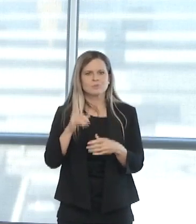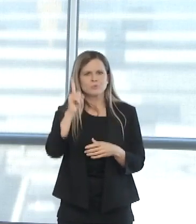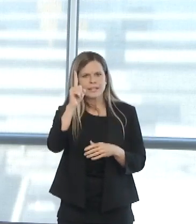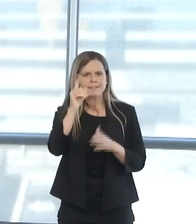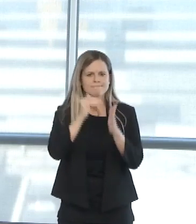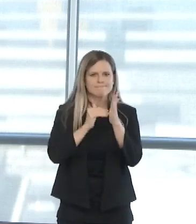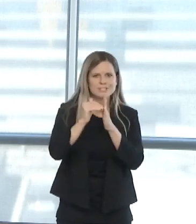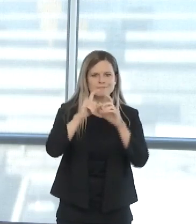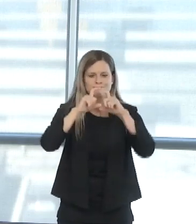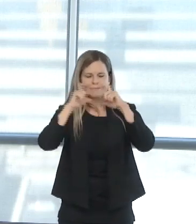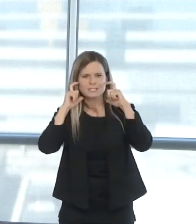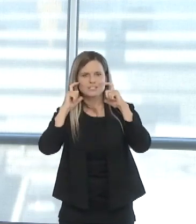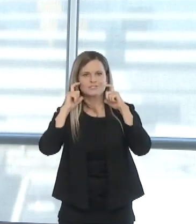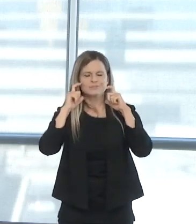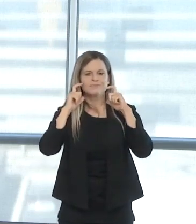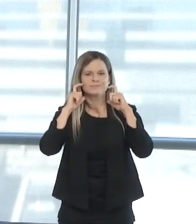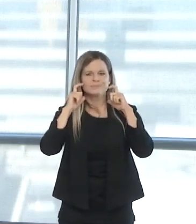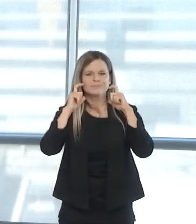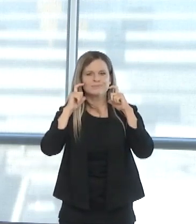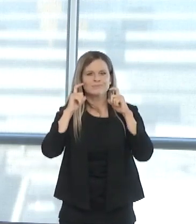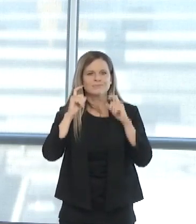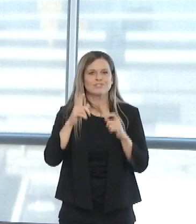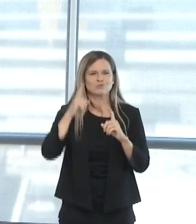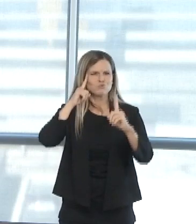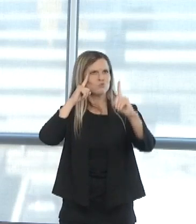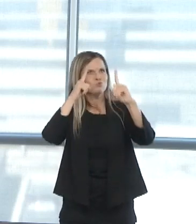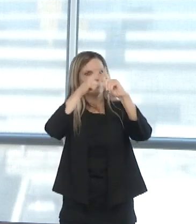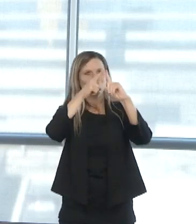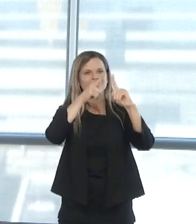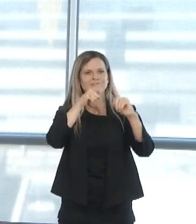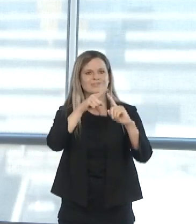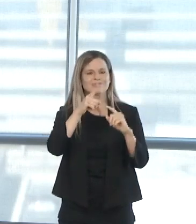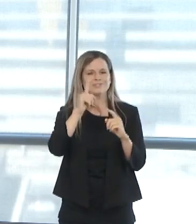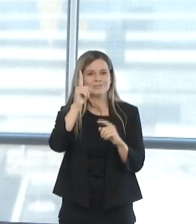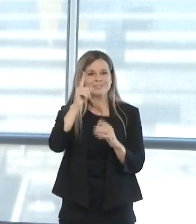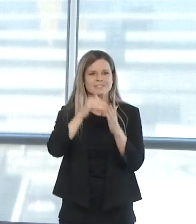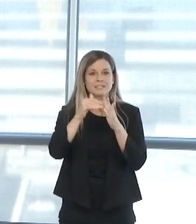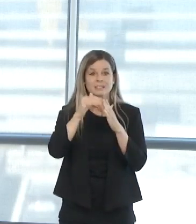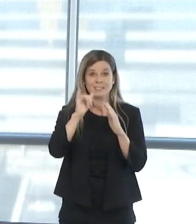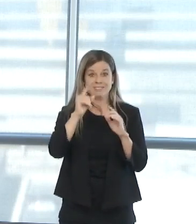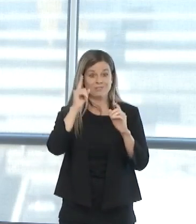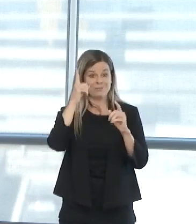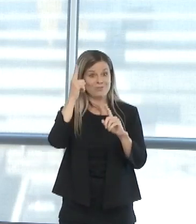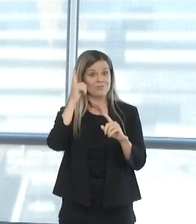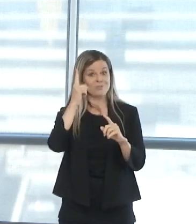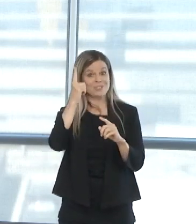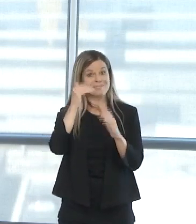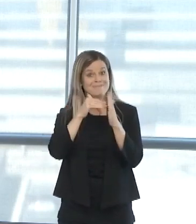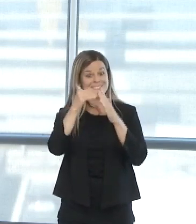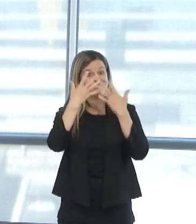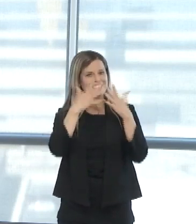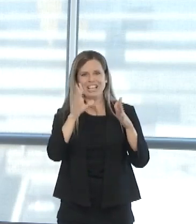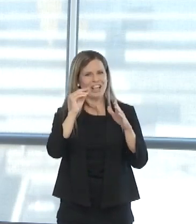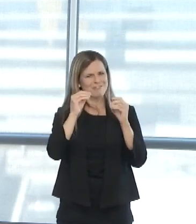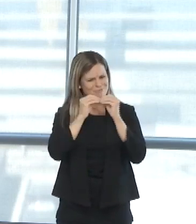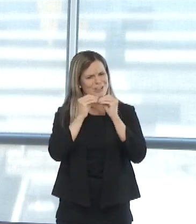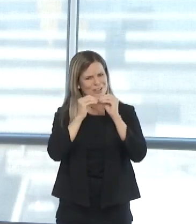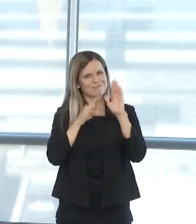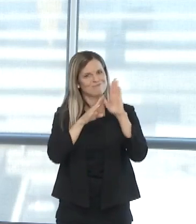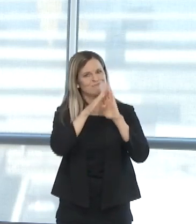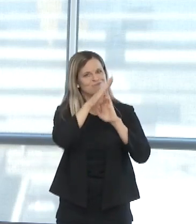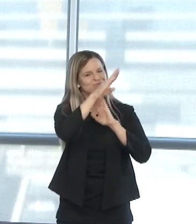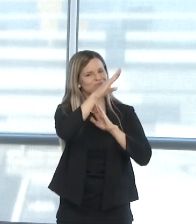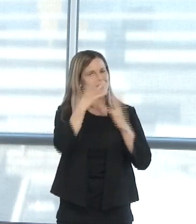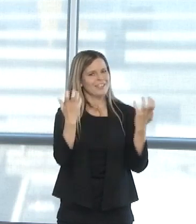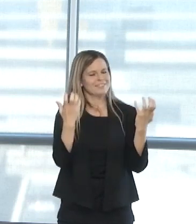achieve that goal, but go beyond it. Again, for the safety of our patients and our providers in this